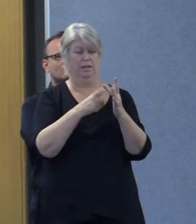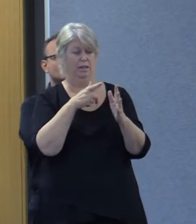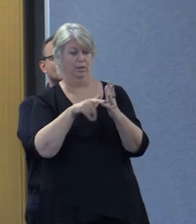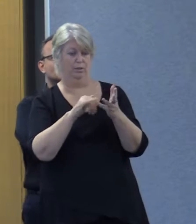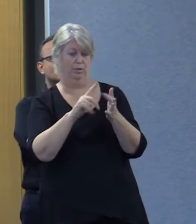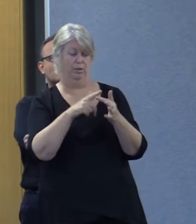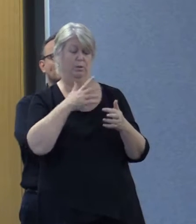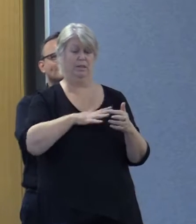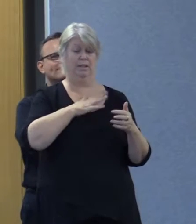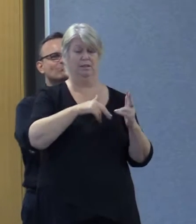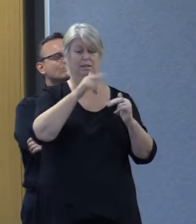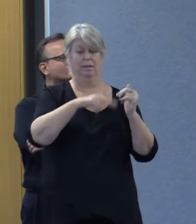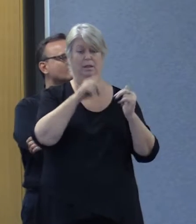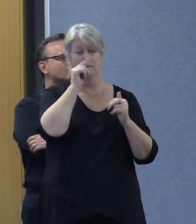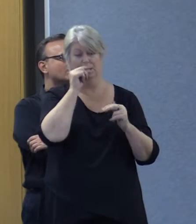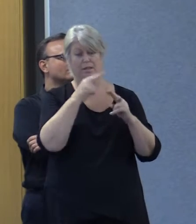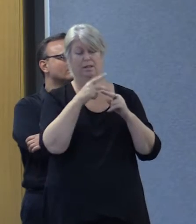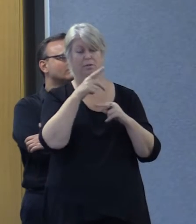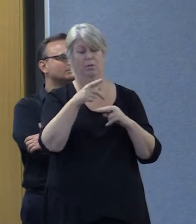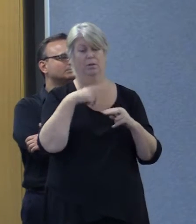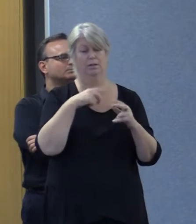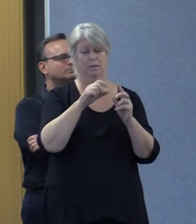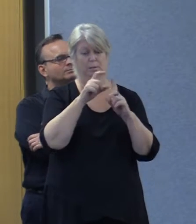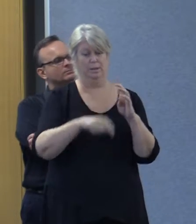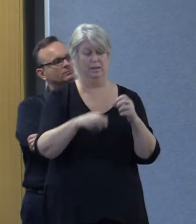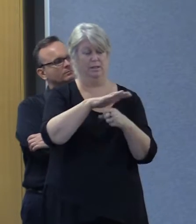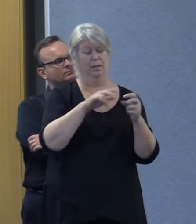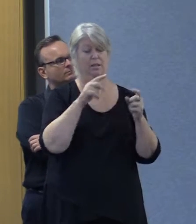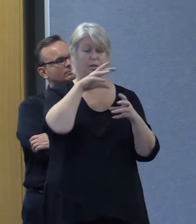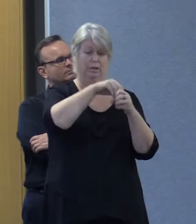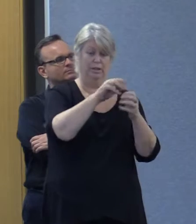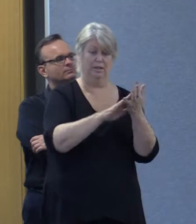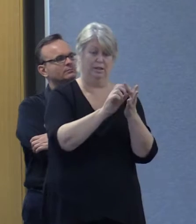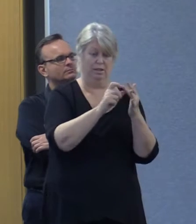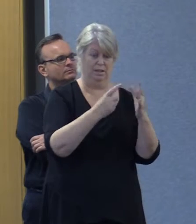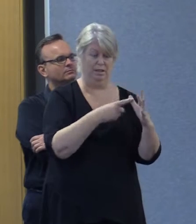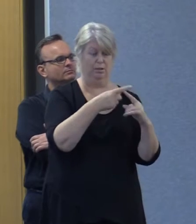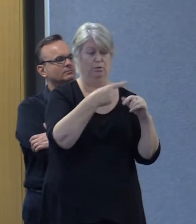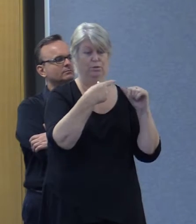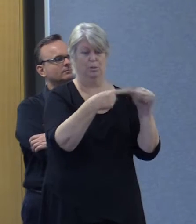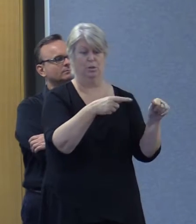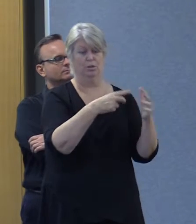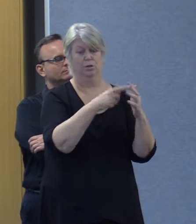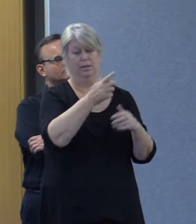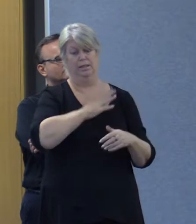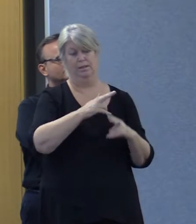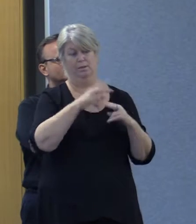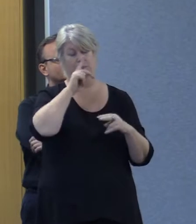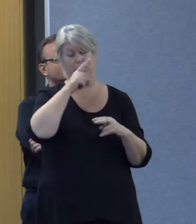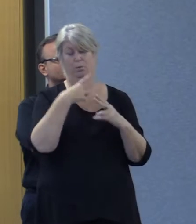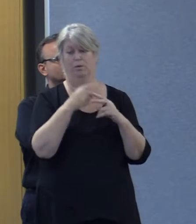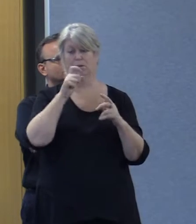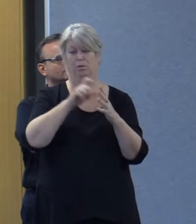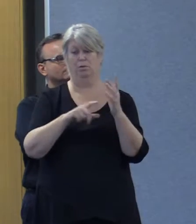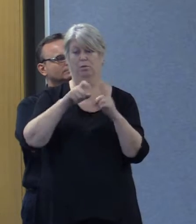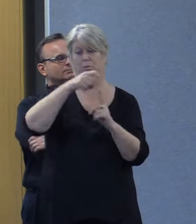need to build the capacity of mainstream and disability services including the NDIS to be able to respond to the needs of people from coal